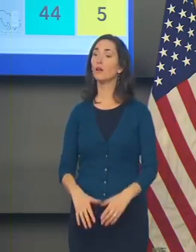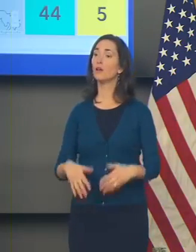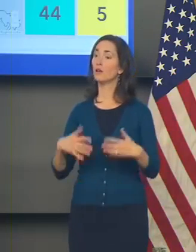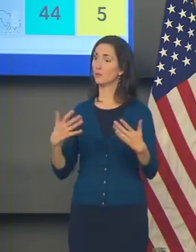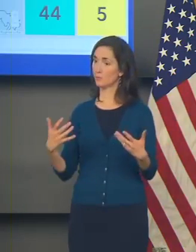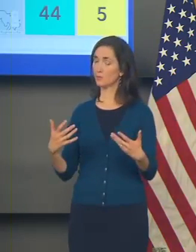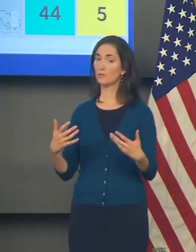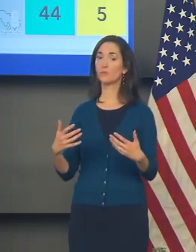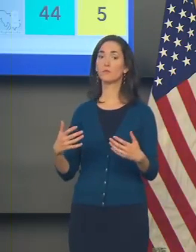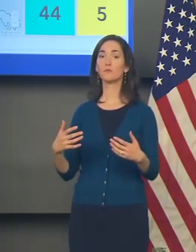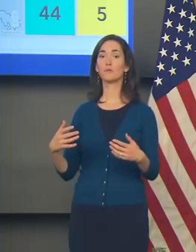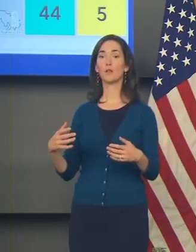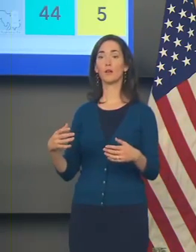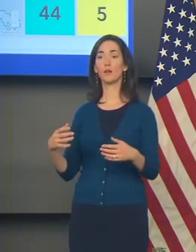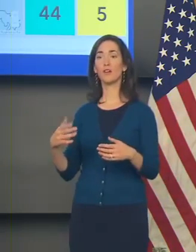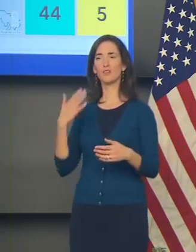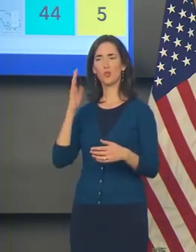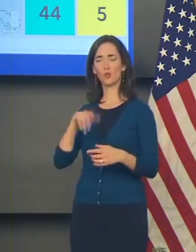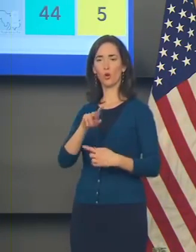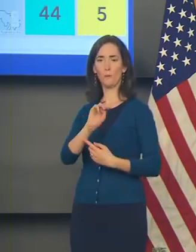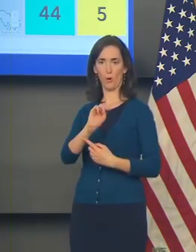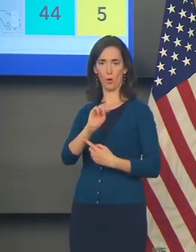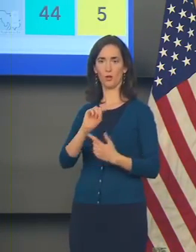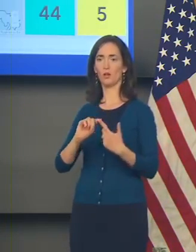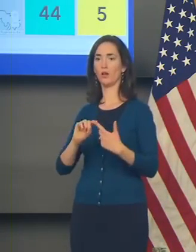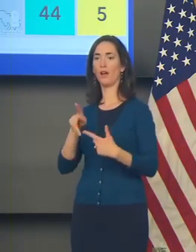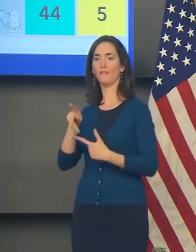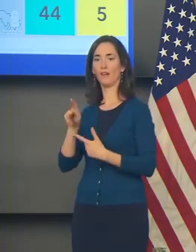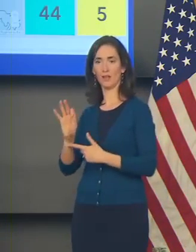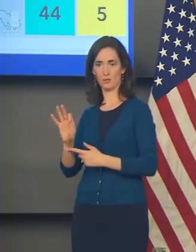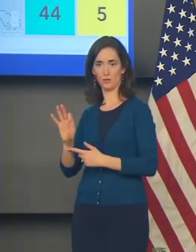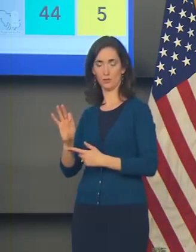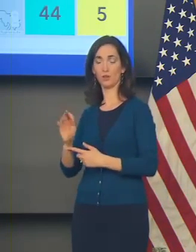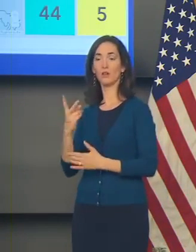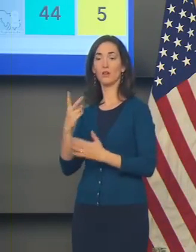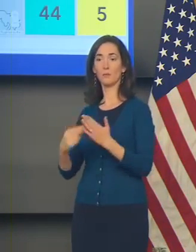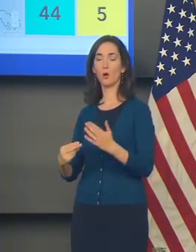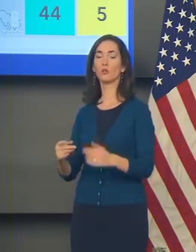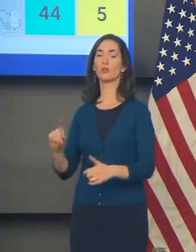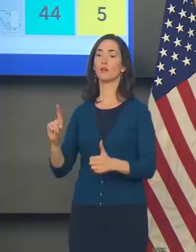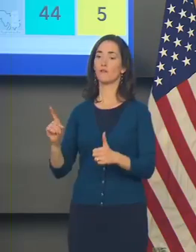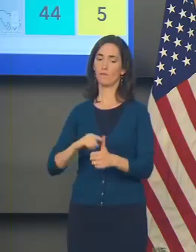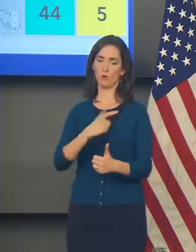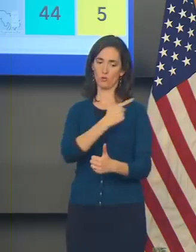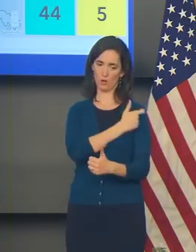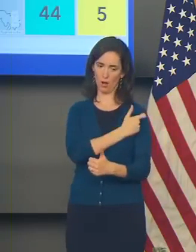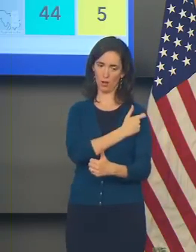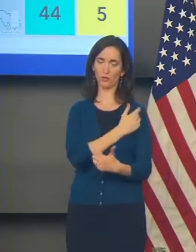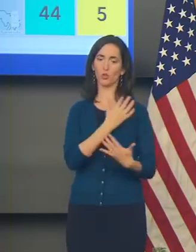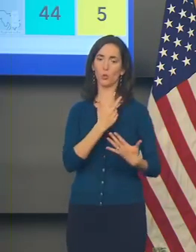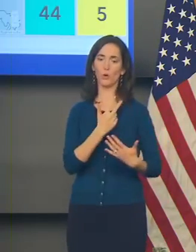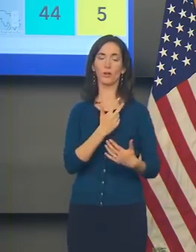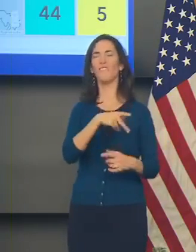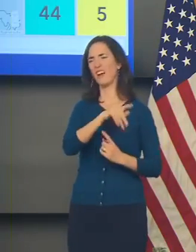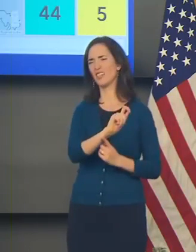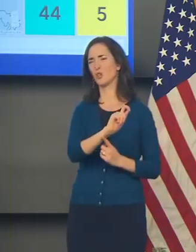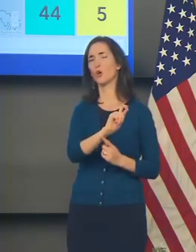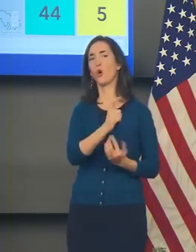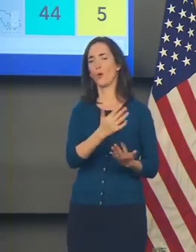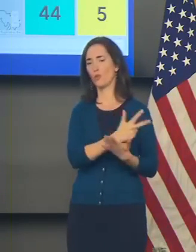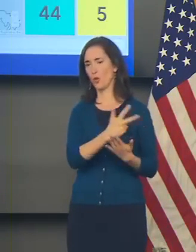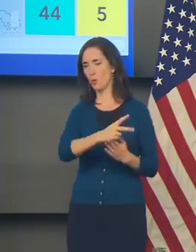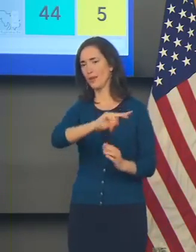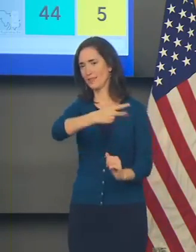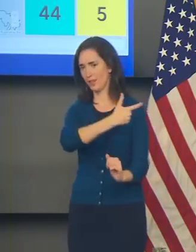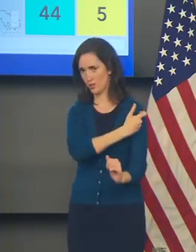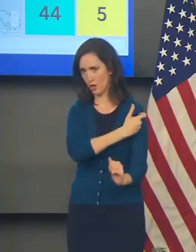two weeks after the second shot. And the second shot comes either three weeks after the first shot, if it's Pfizer or four weeks after if it's Moderna.